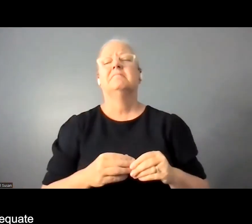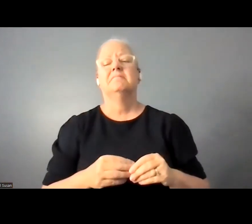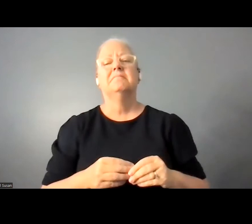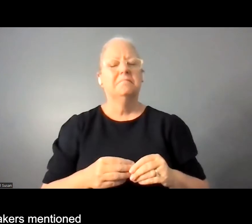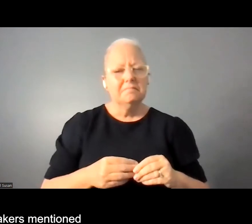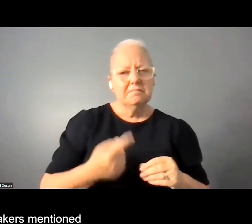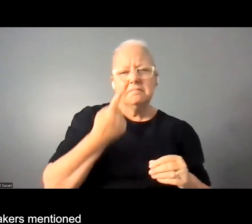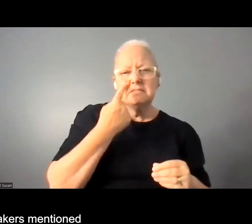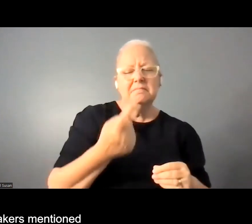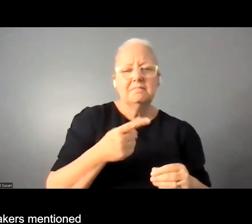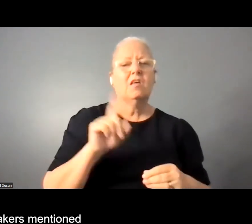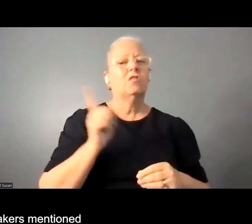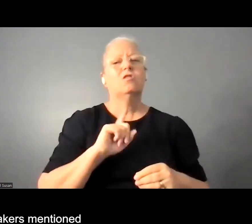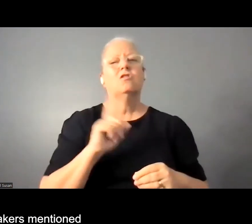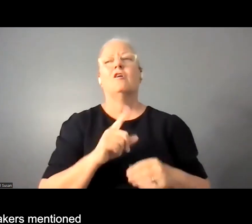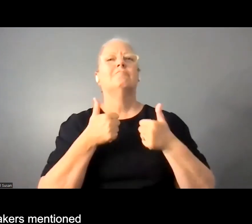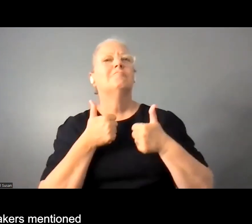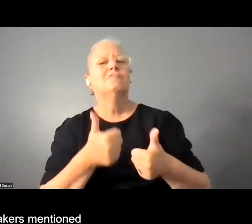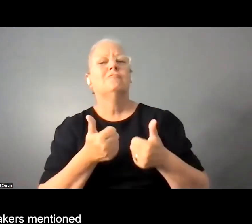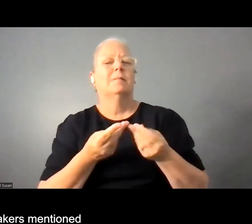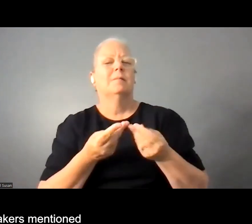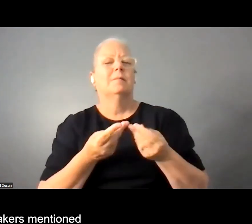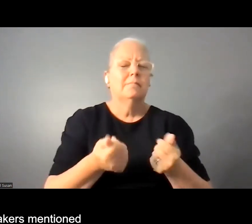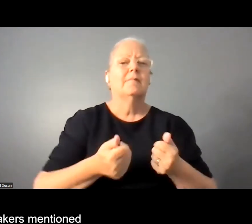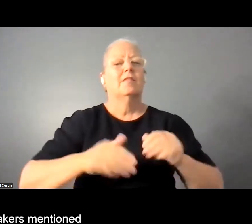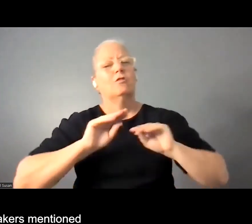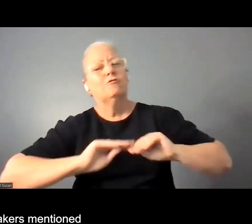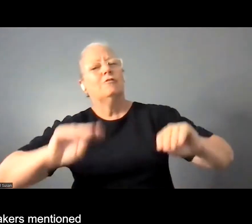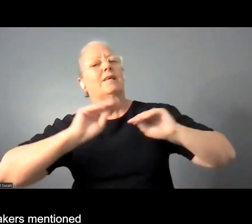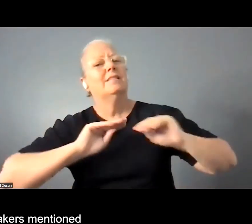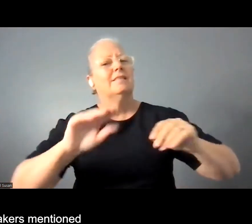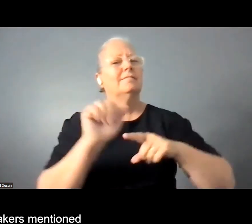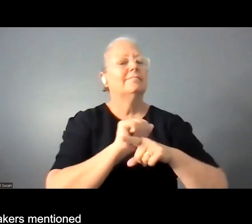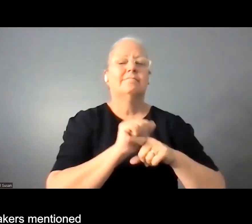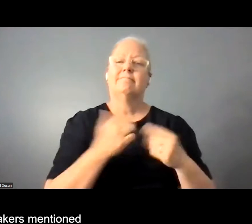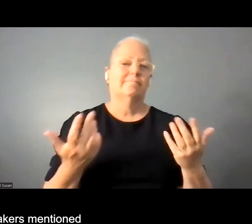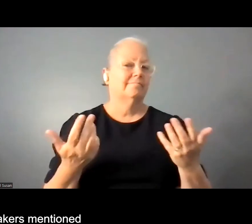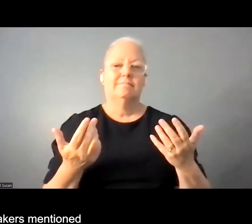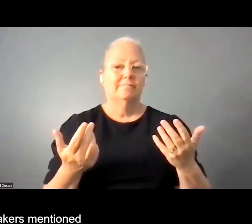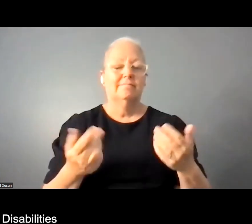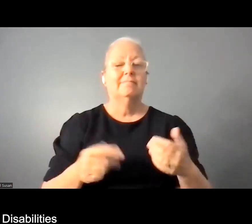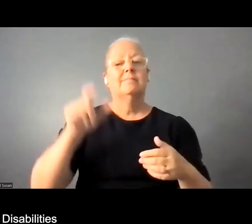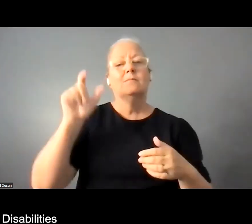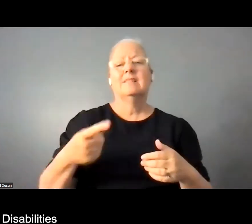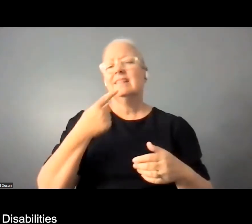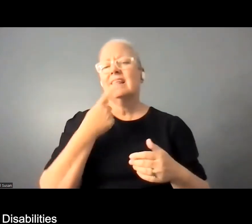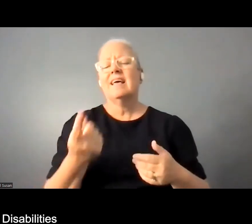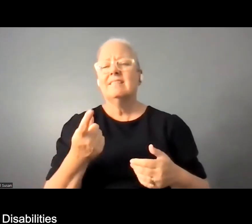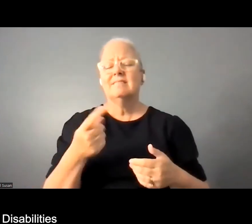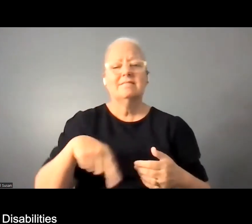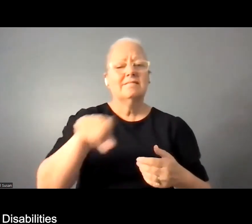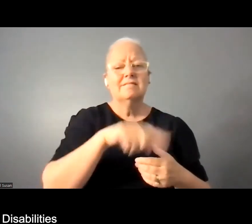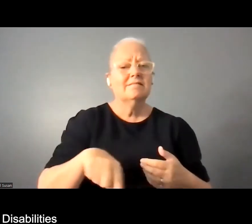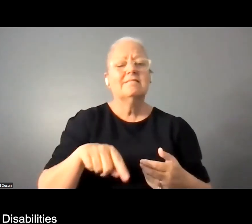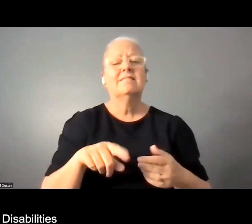training right um one of the previous speakers mentioned that on grounds of access issues a lot of persons with